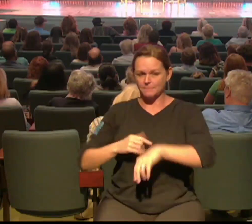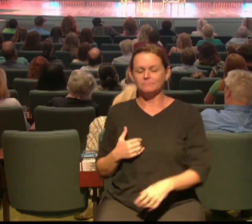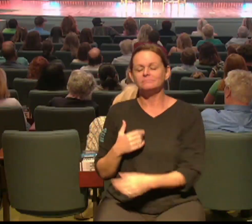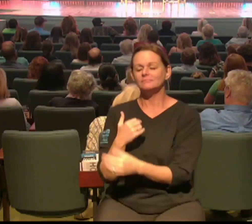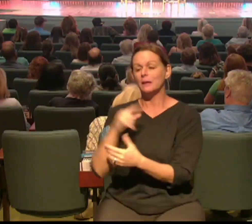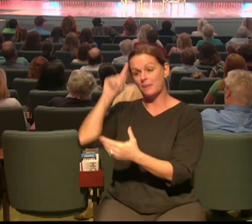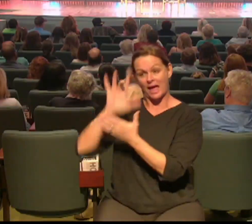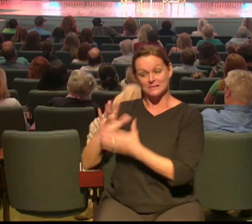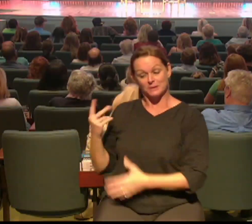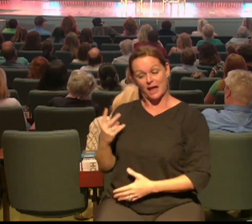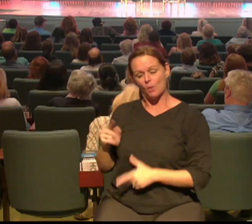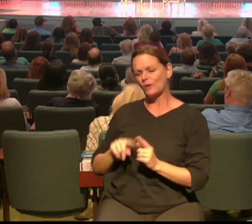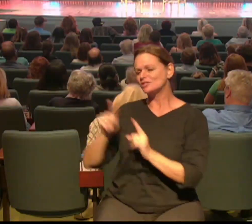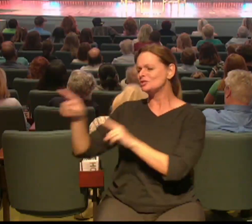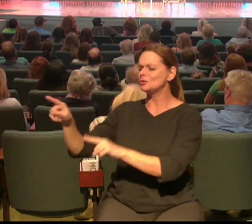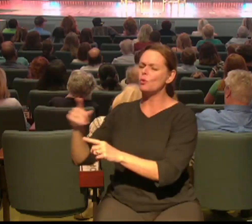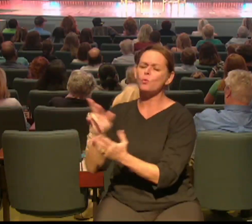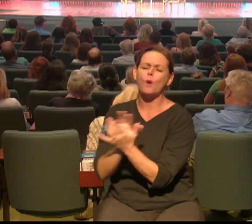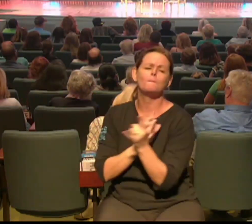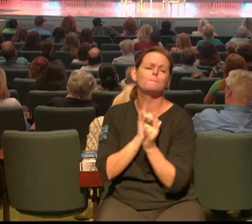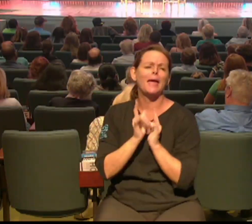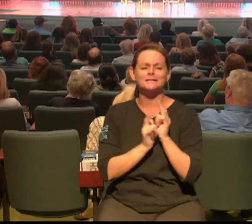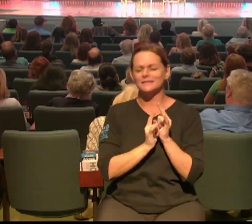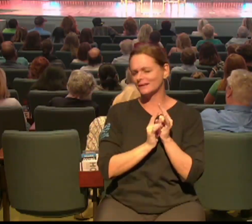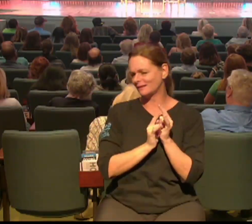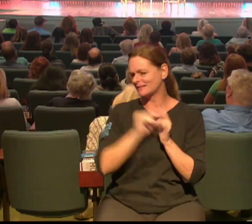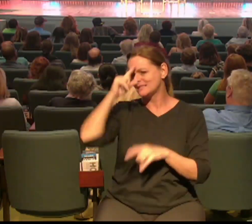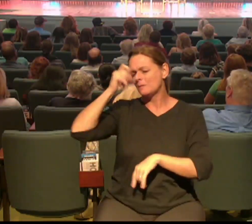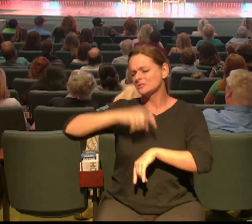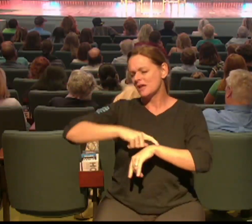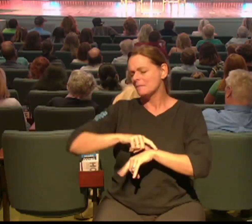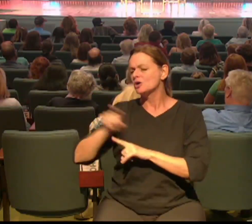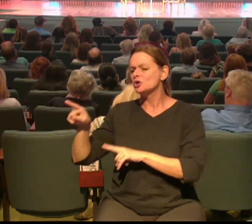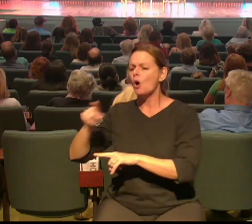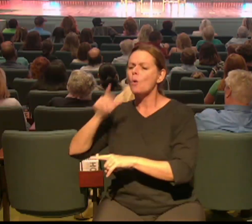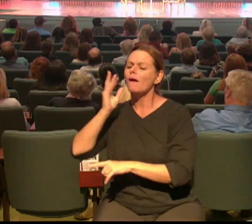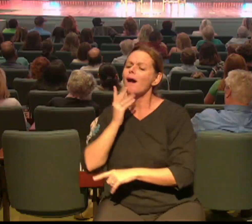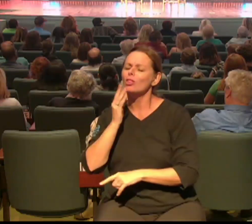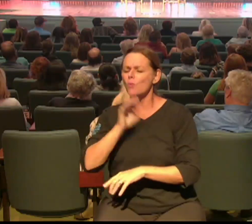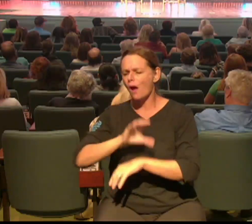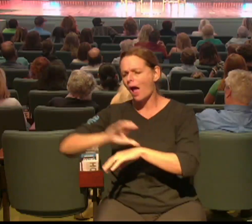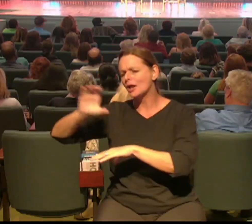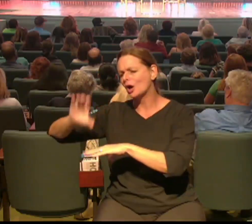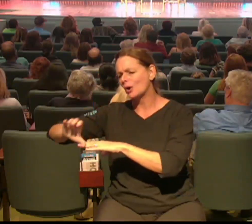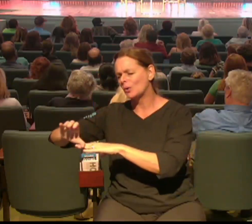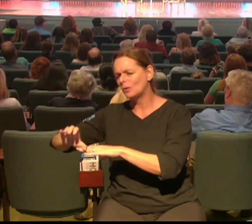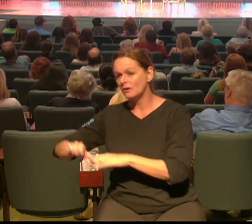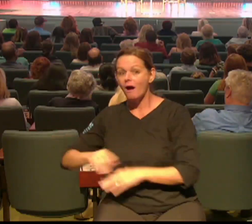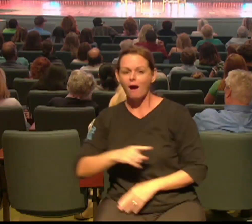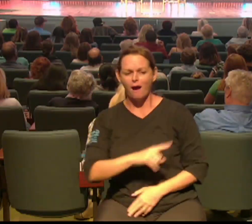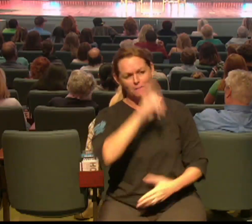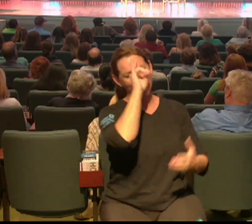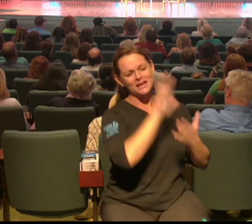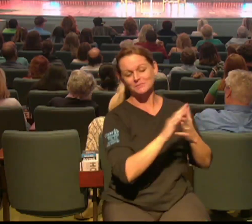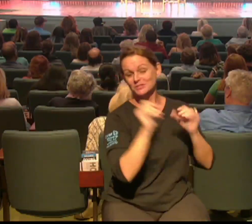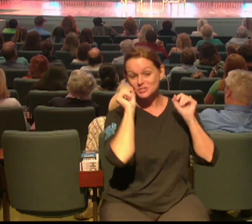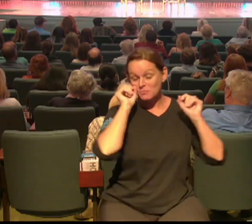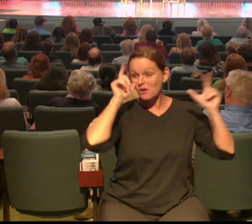Todd had this great idea that he wanted to go mountain biking right and so he convinced me of this and and I had read all the marriage and